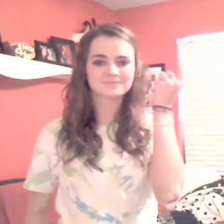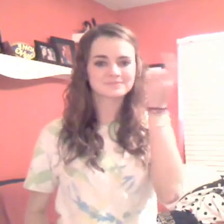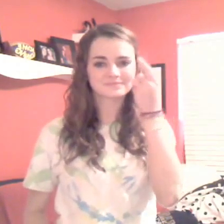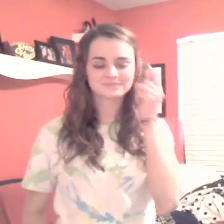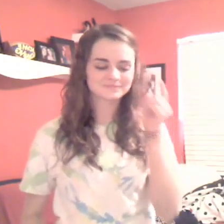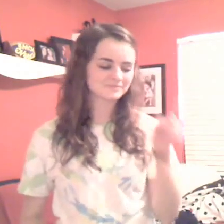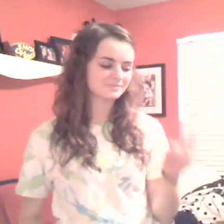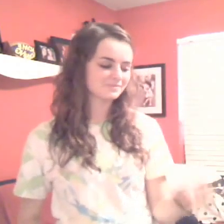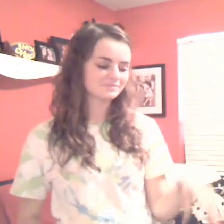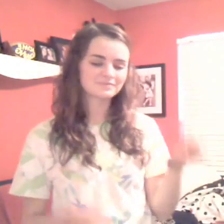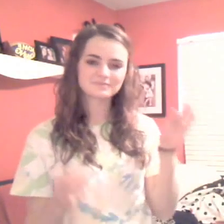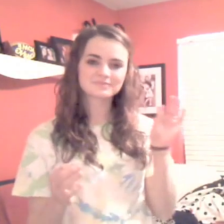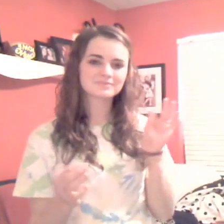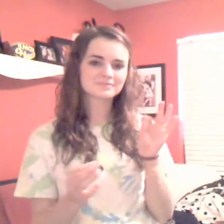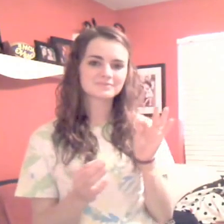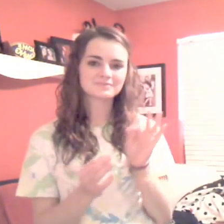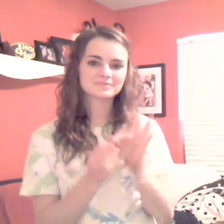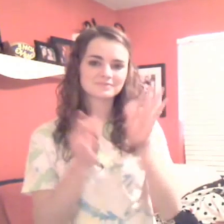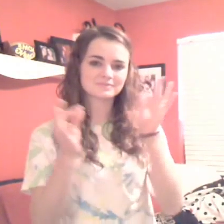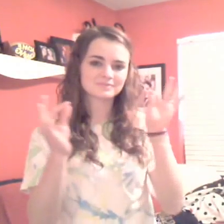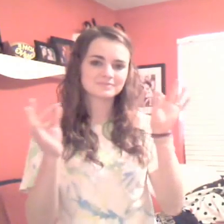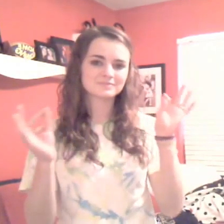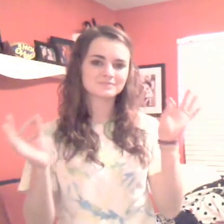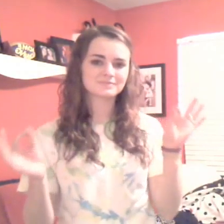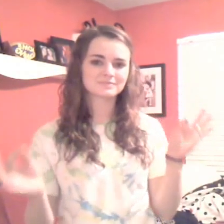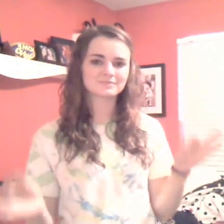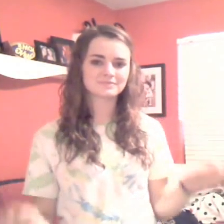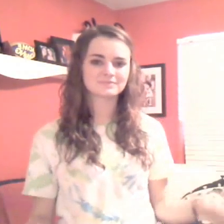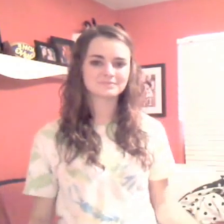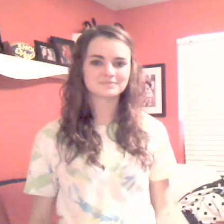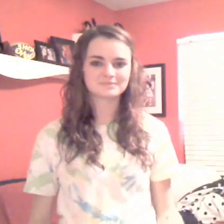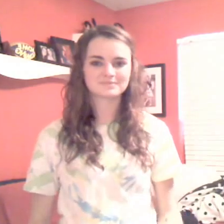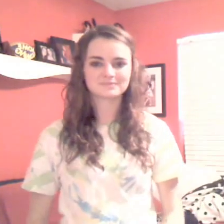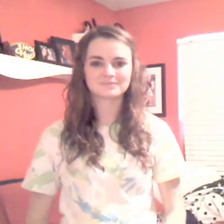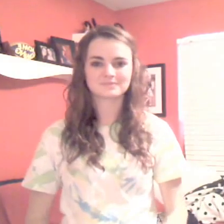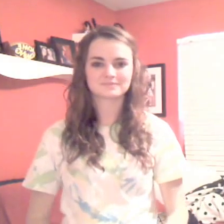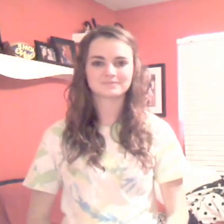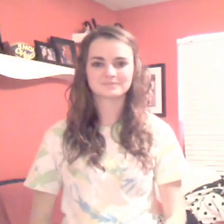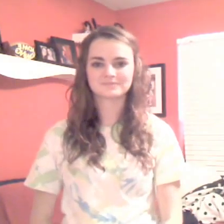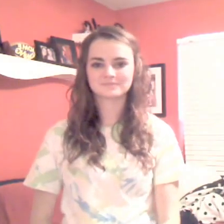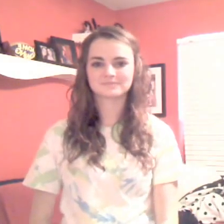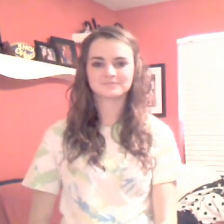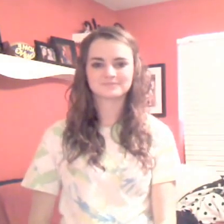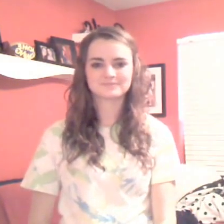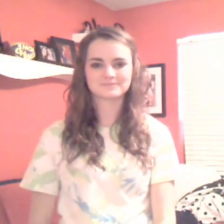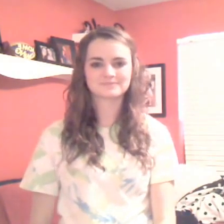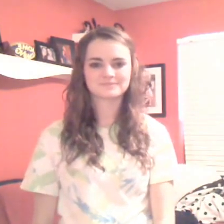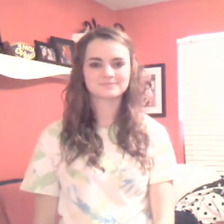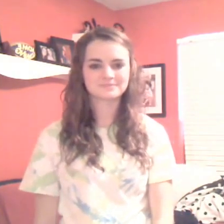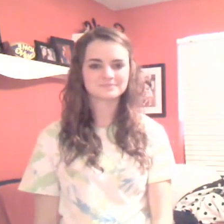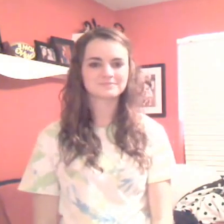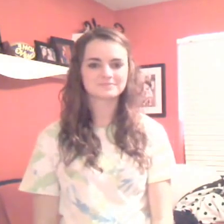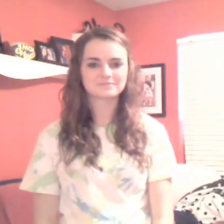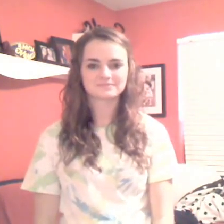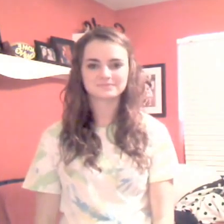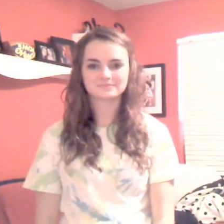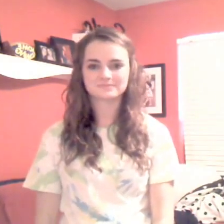more beautiful than you That more Father, that there could never be more beautiful than